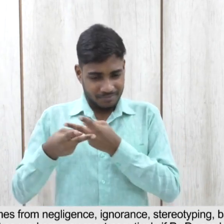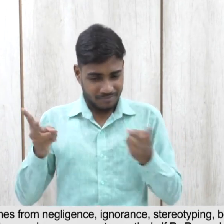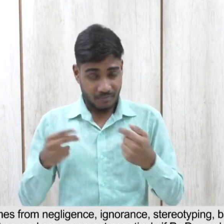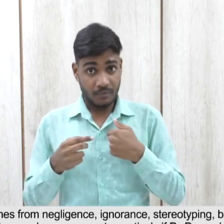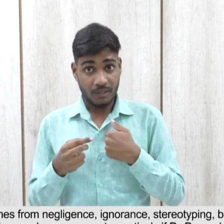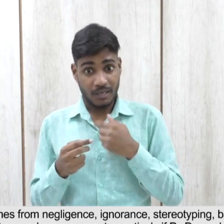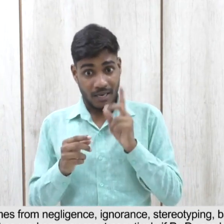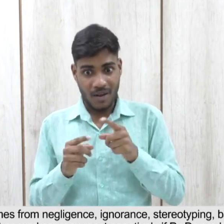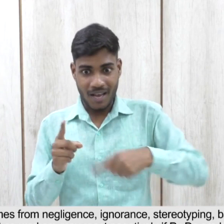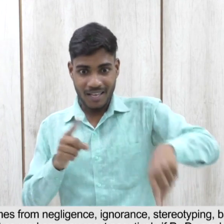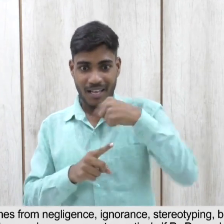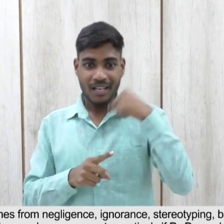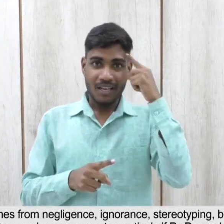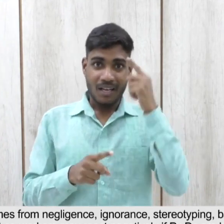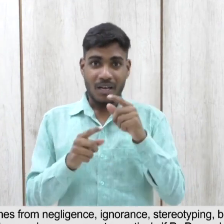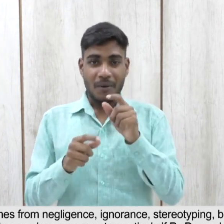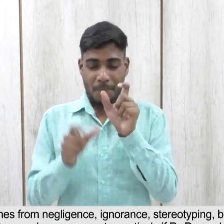are hired into the organization